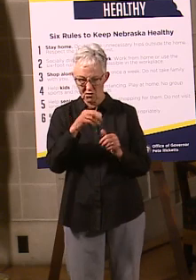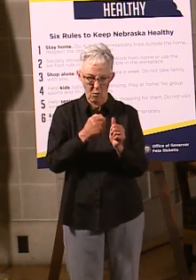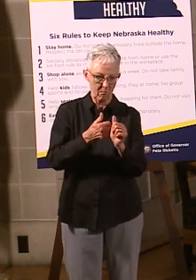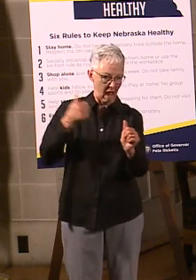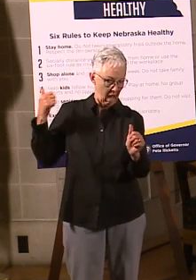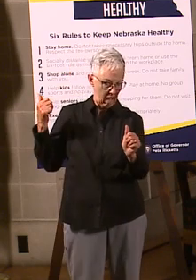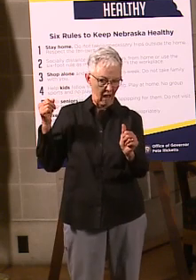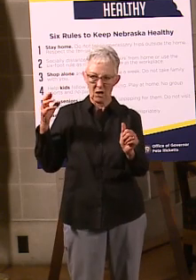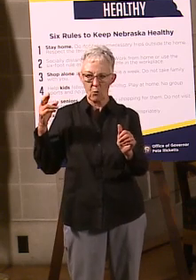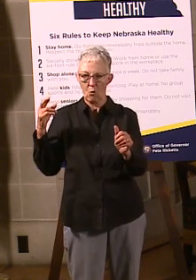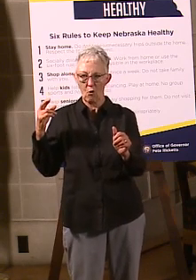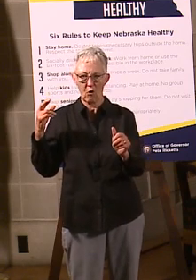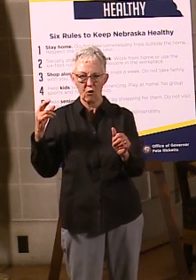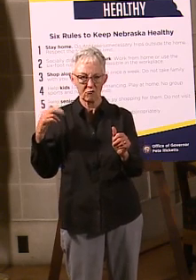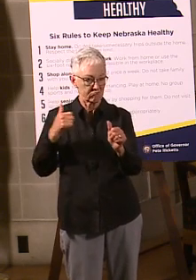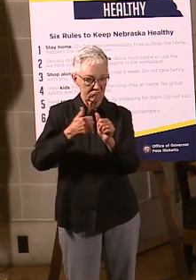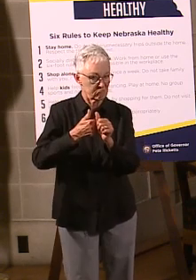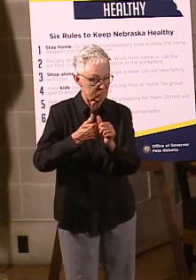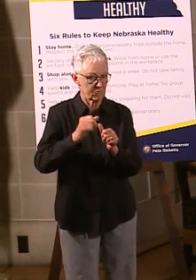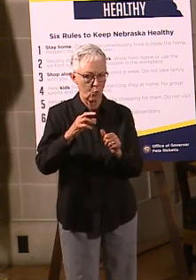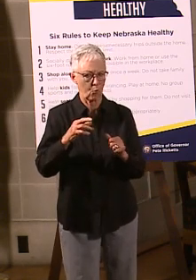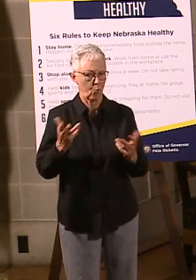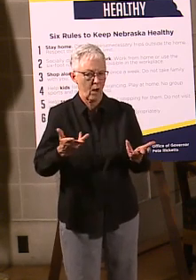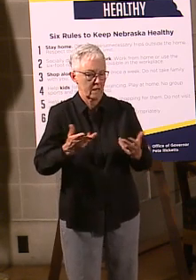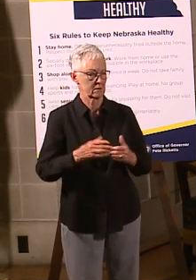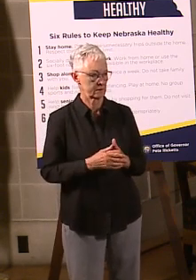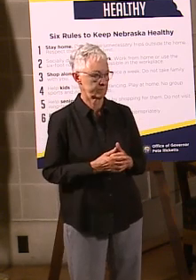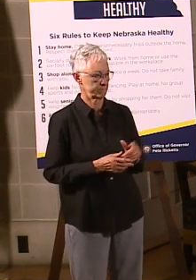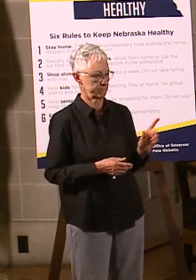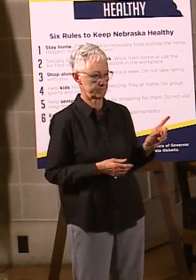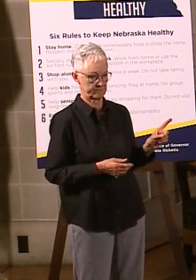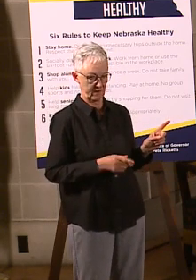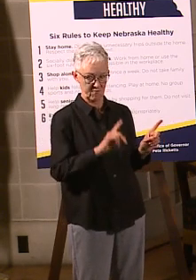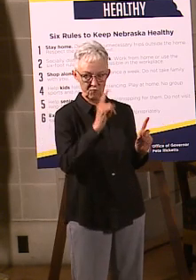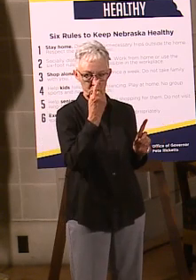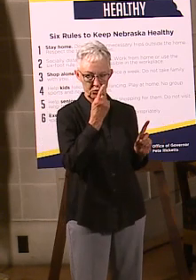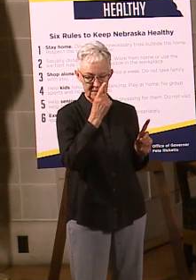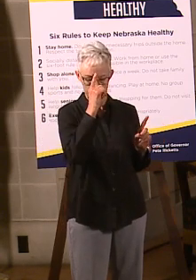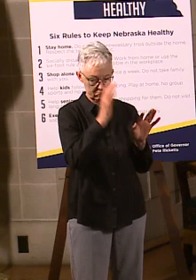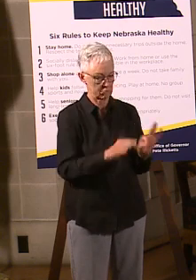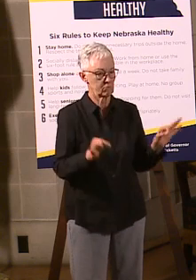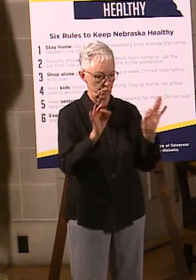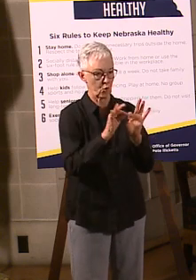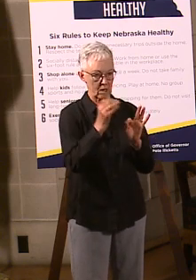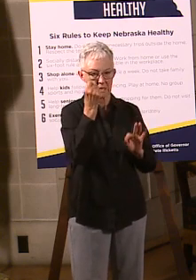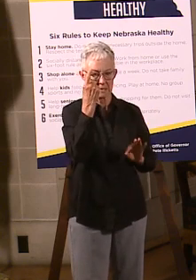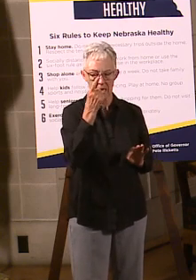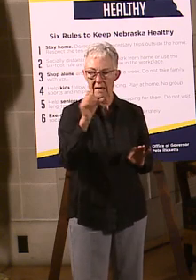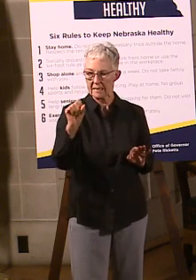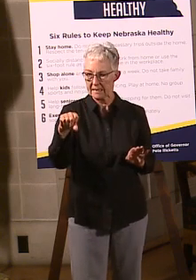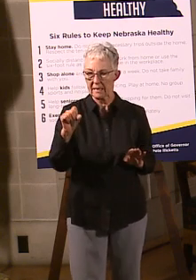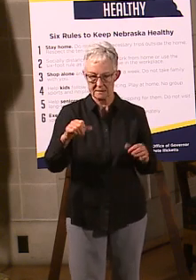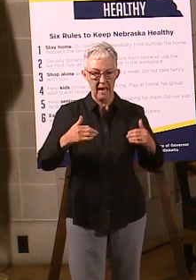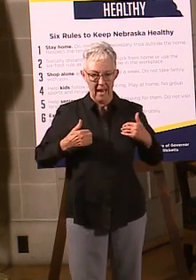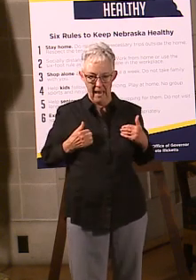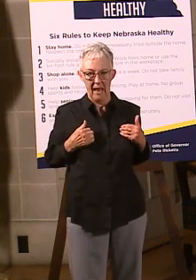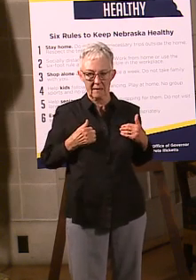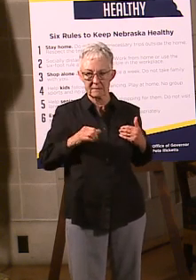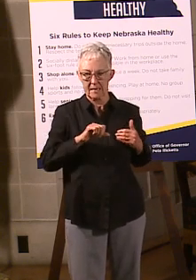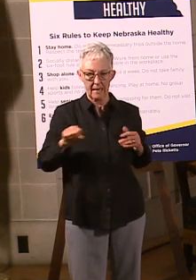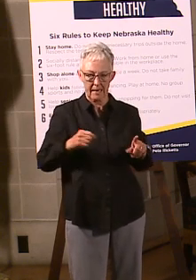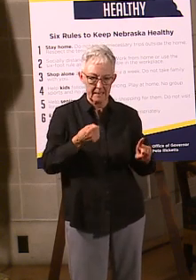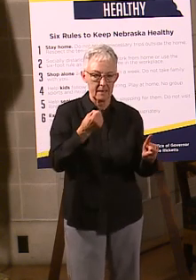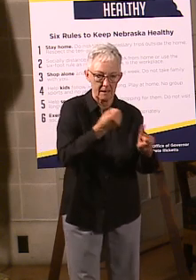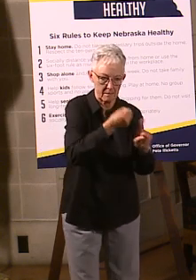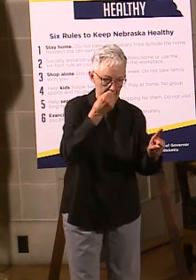as a result of that. Number one, I think it's really critical to understand that there is an impact, obviously, that the day-to-day